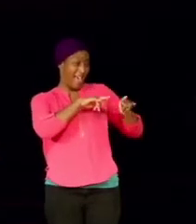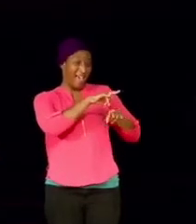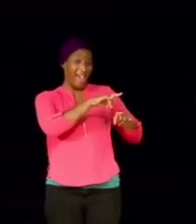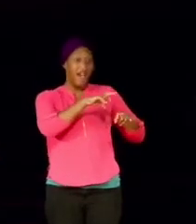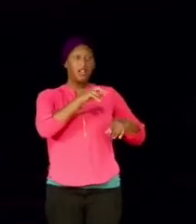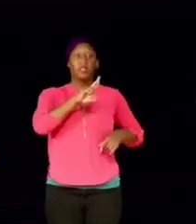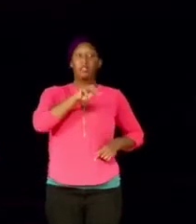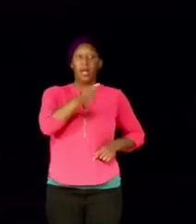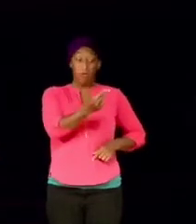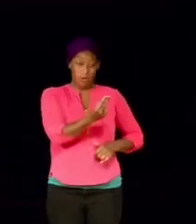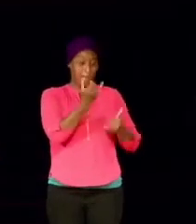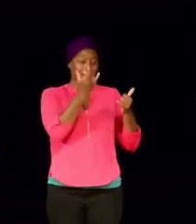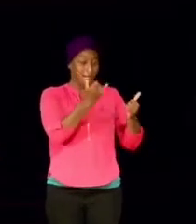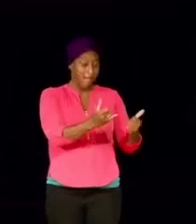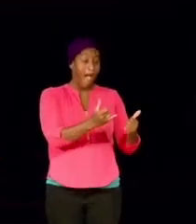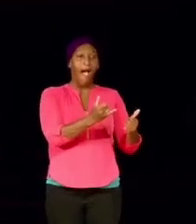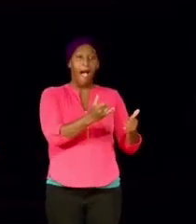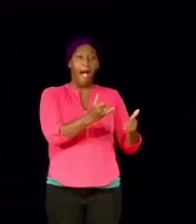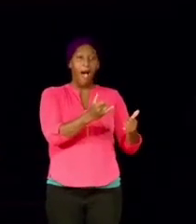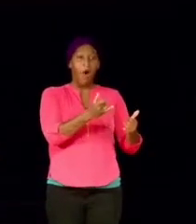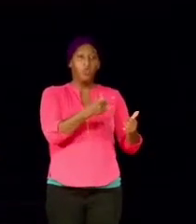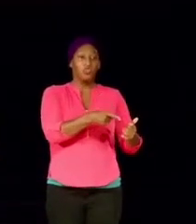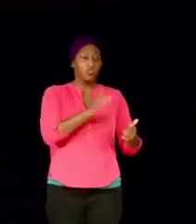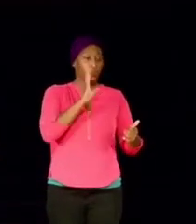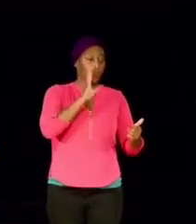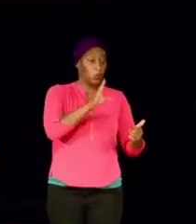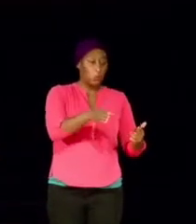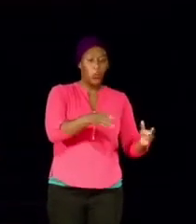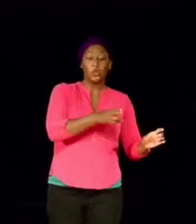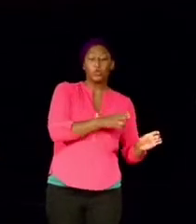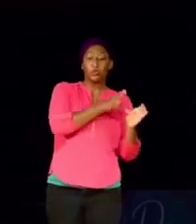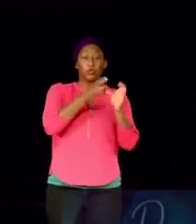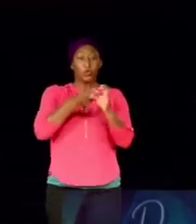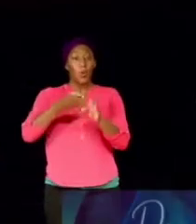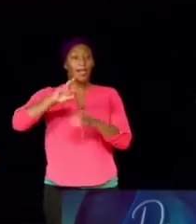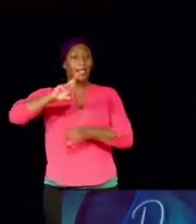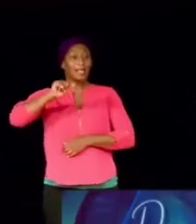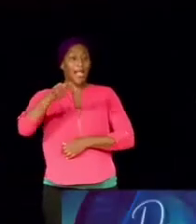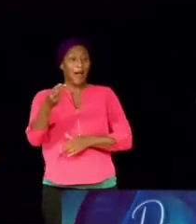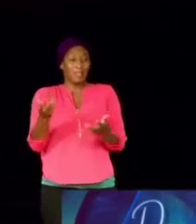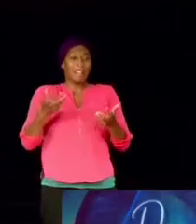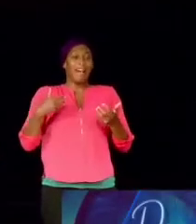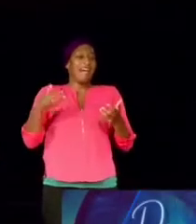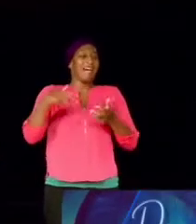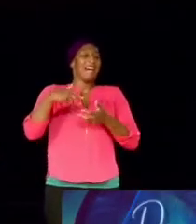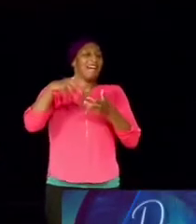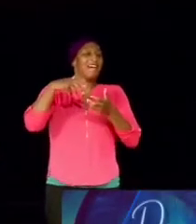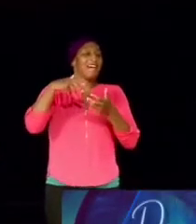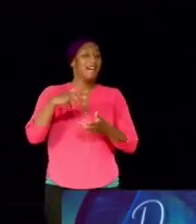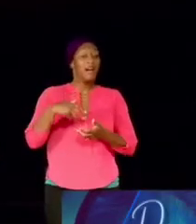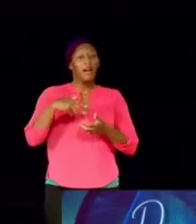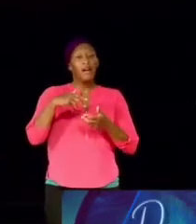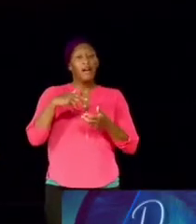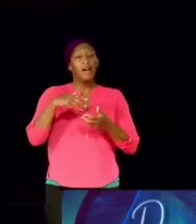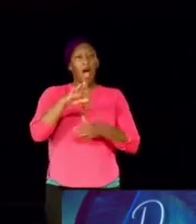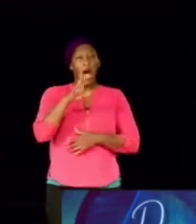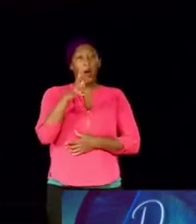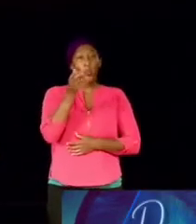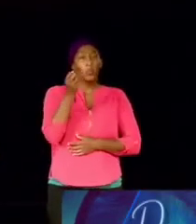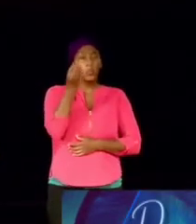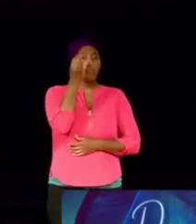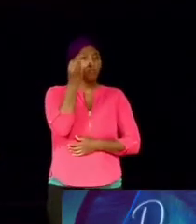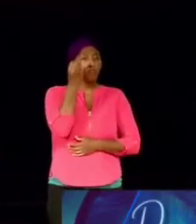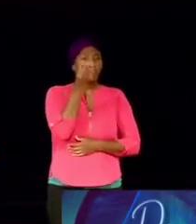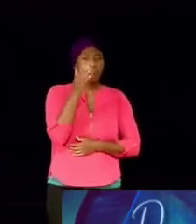be laughing with Sarah. But please allow me to somewhat